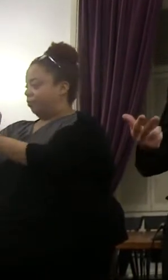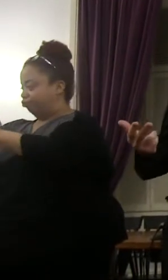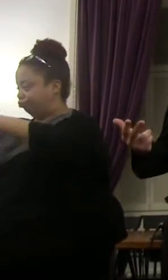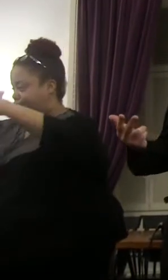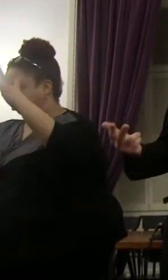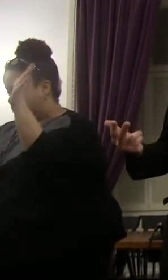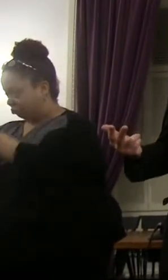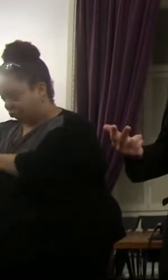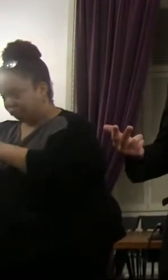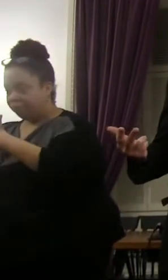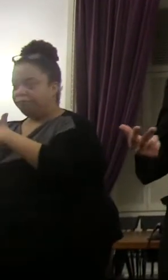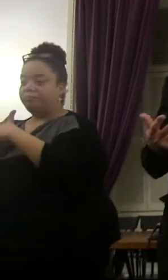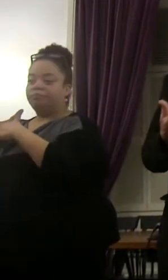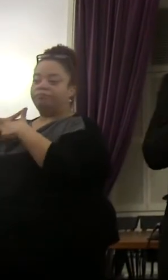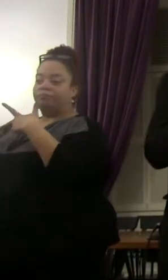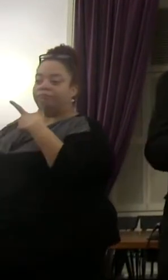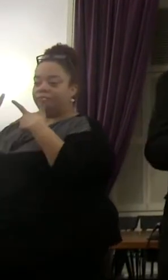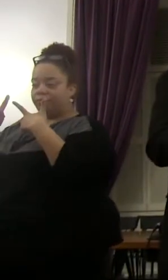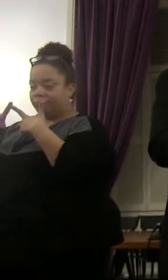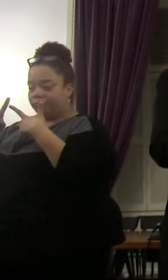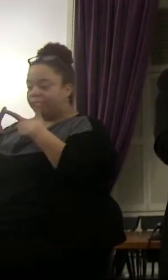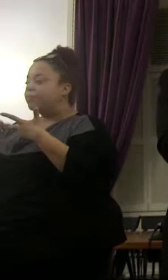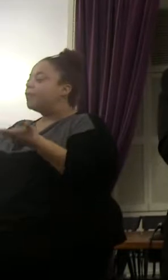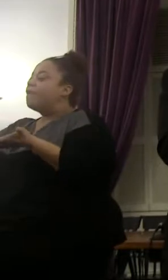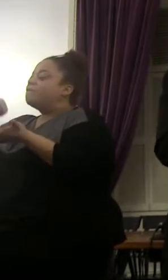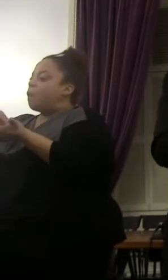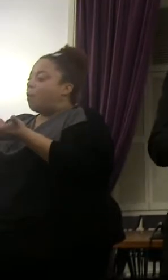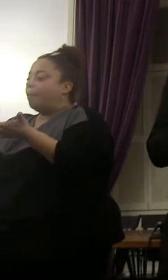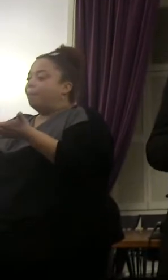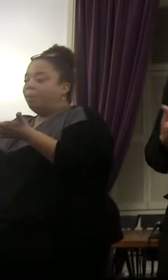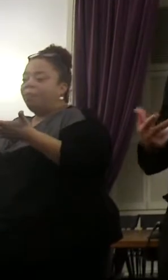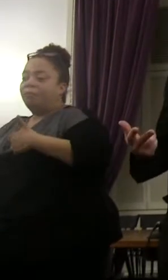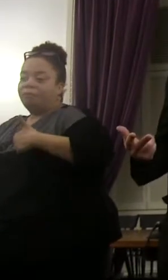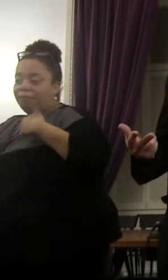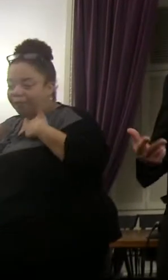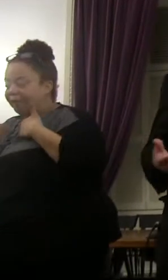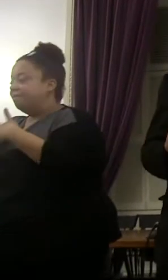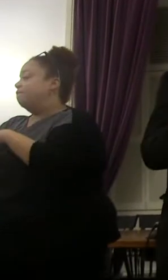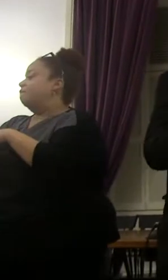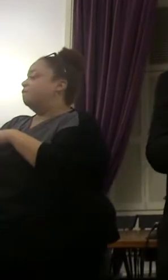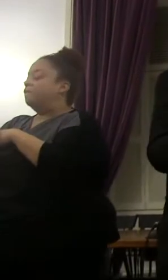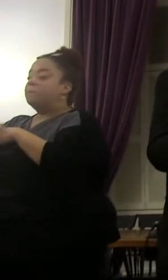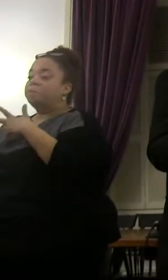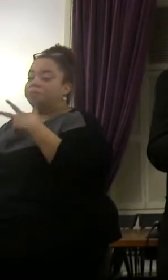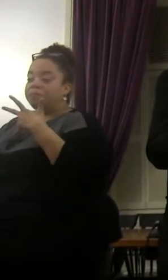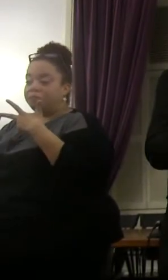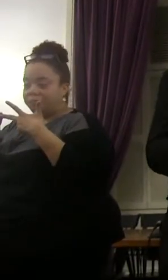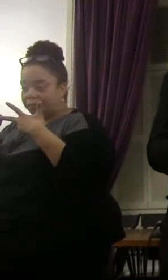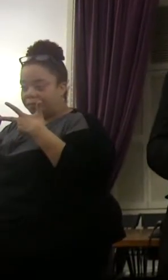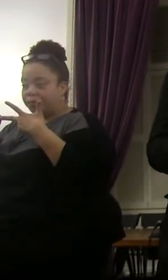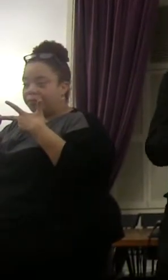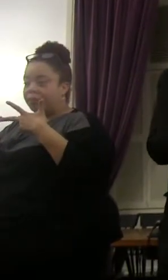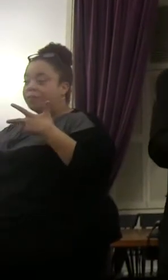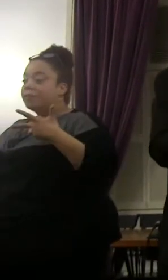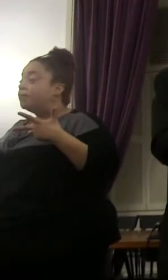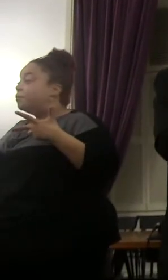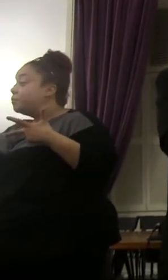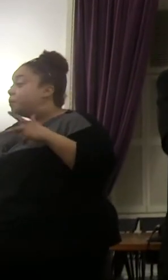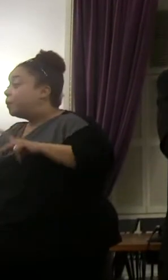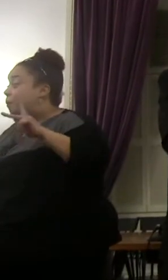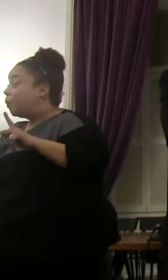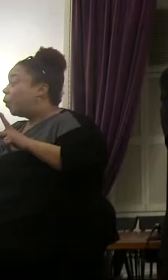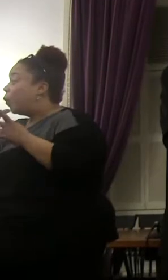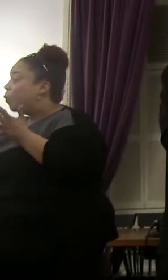And protect the most vulnerable. And we look at every single issue. That we take up. And we try and promote. And we ask ourselves. Does it.